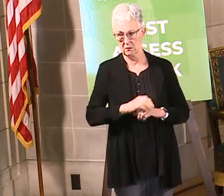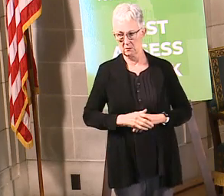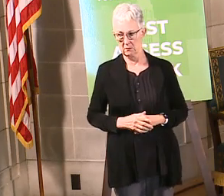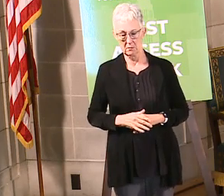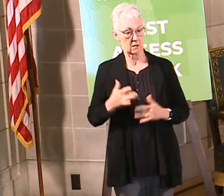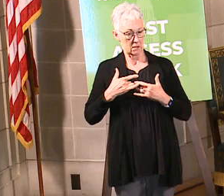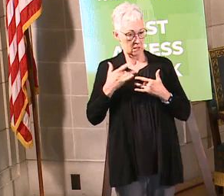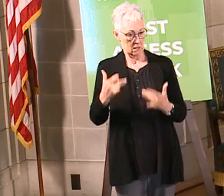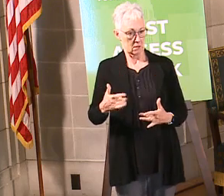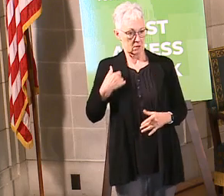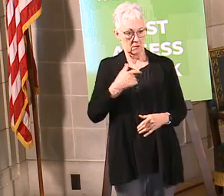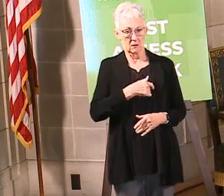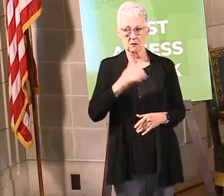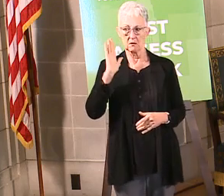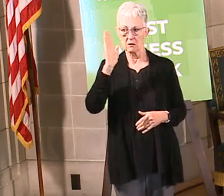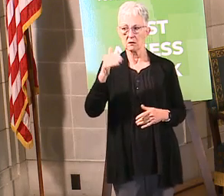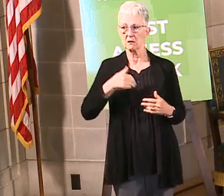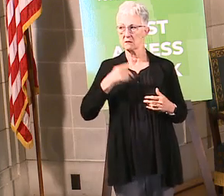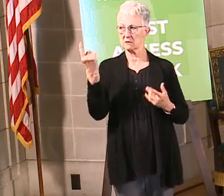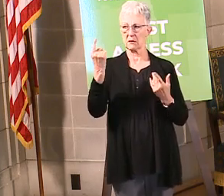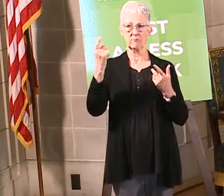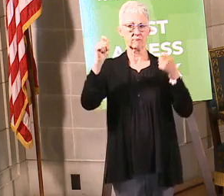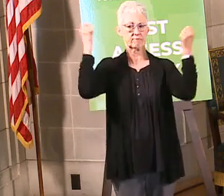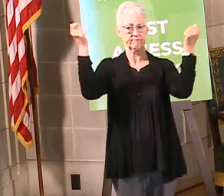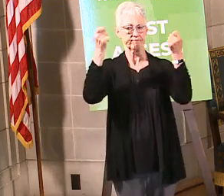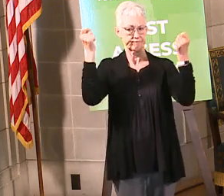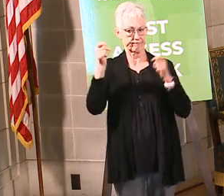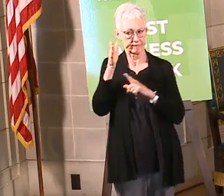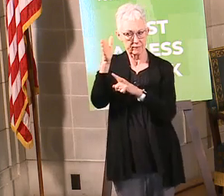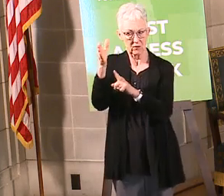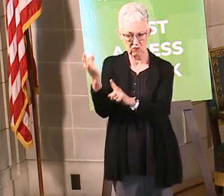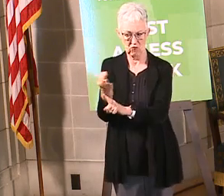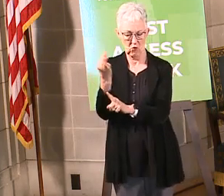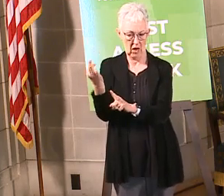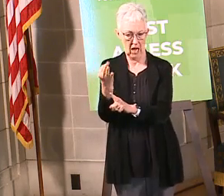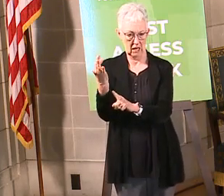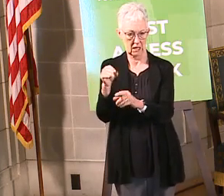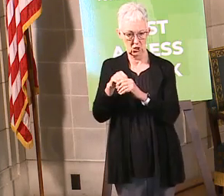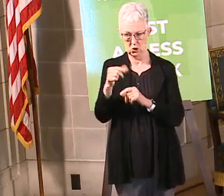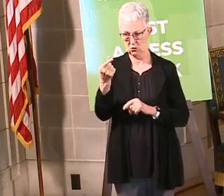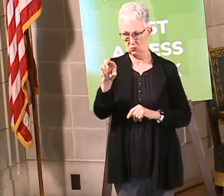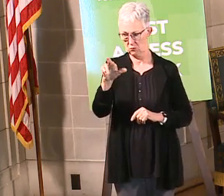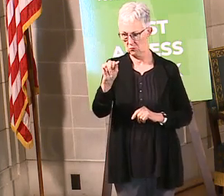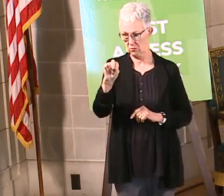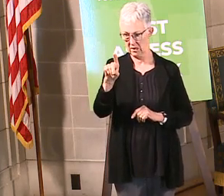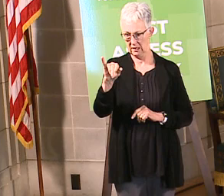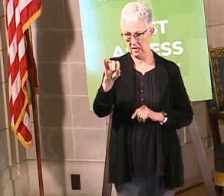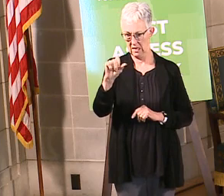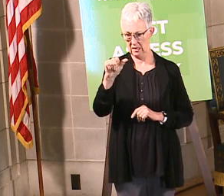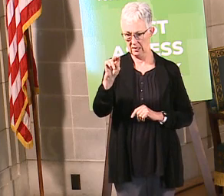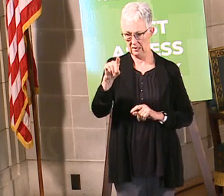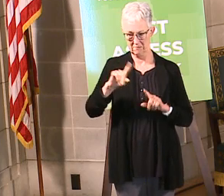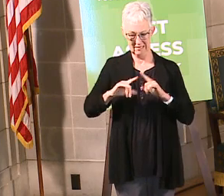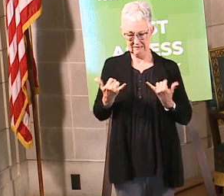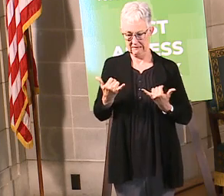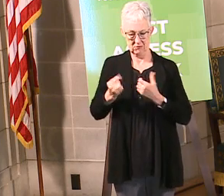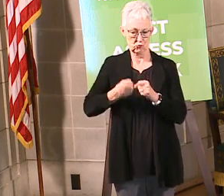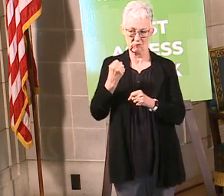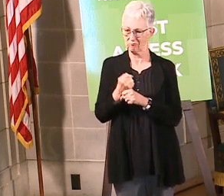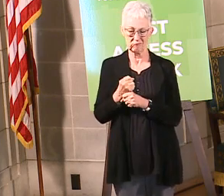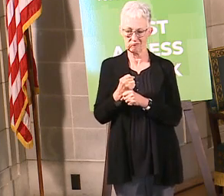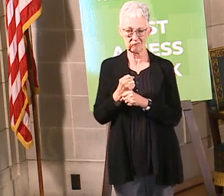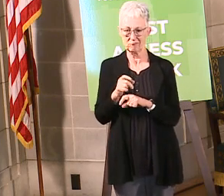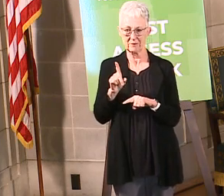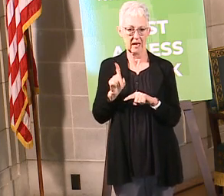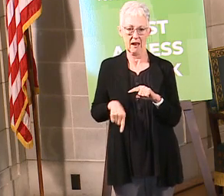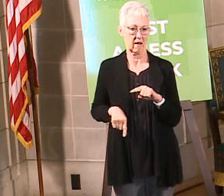recognize Trooper Smith being put on the wall in Grand Island, but that's not going to happen this year, obviously, because of social distancing, but we will still fly